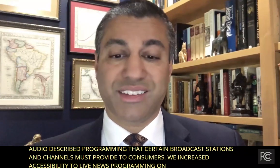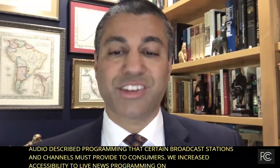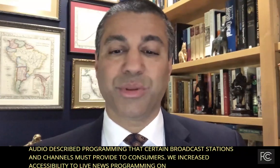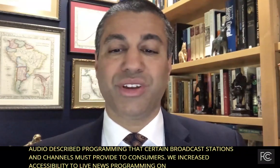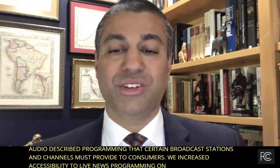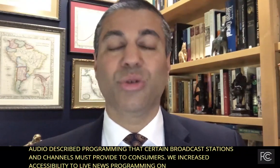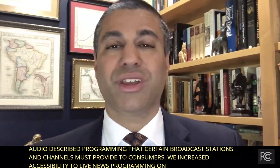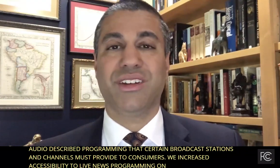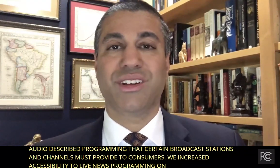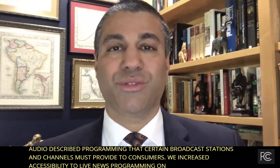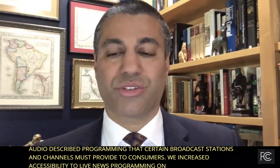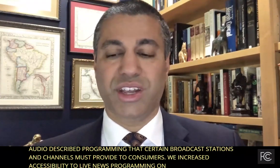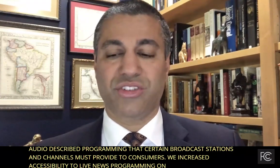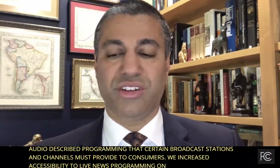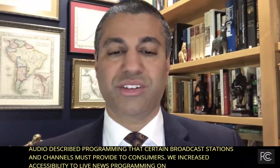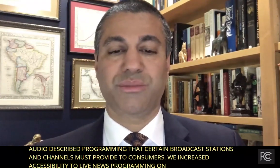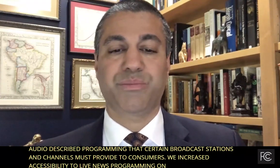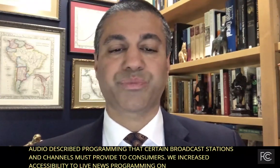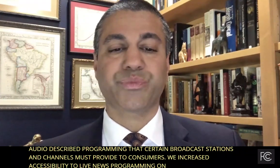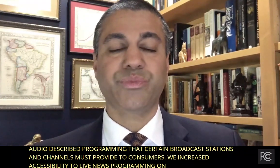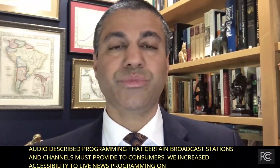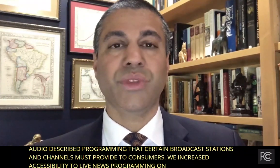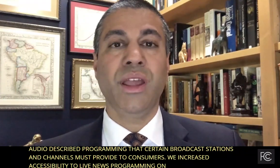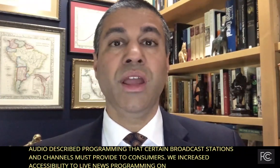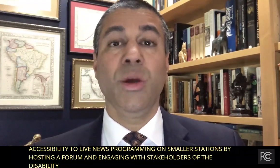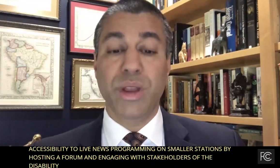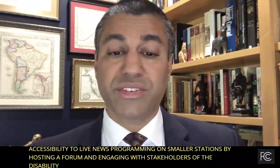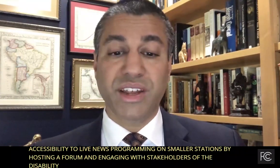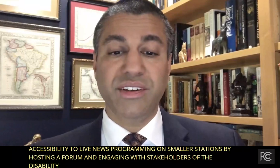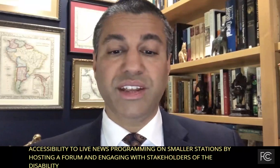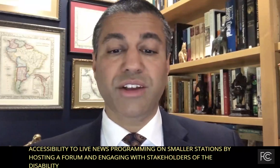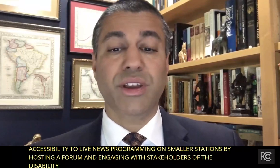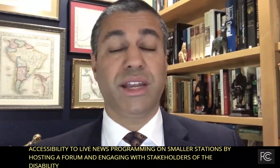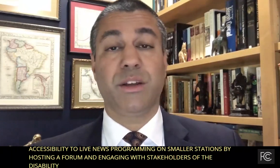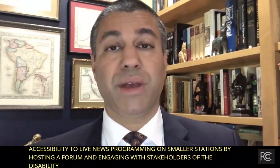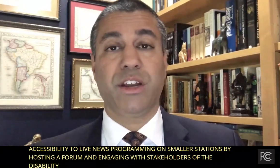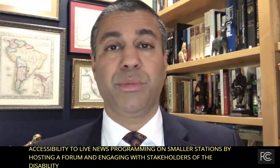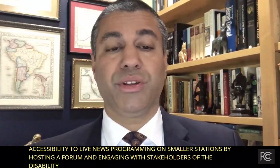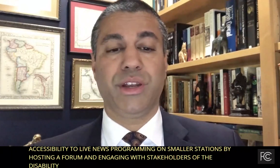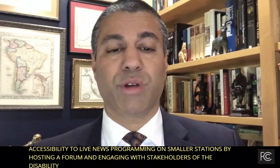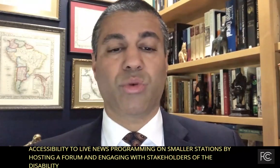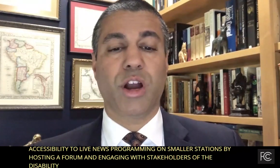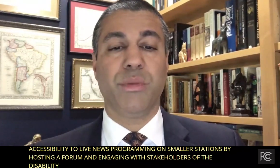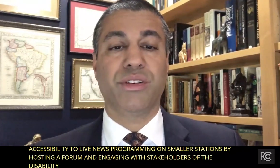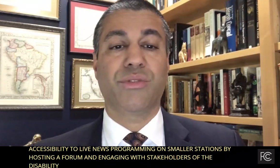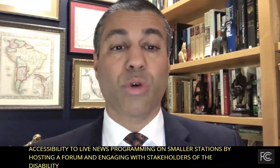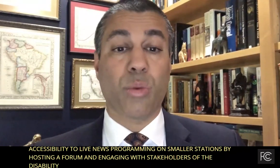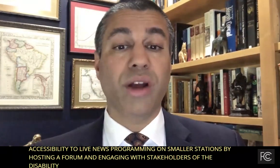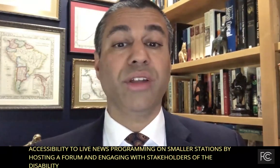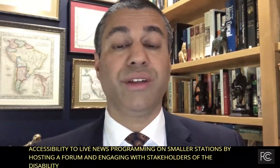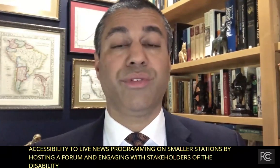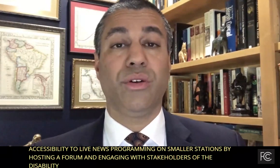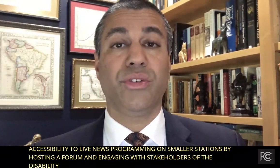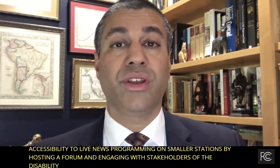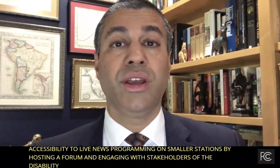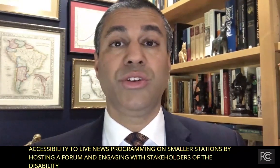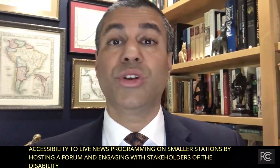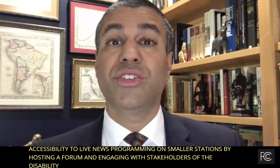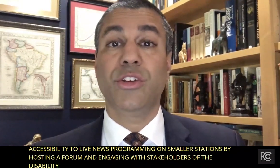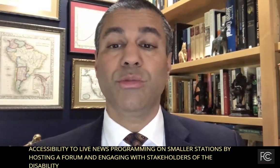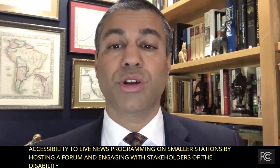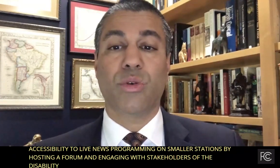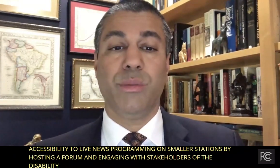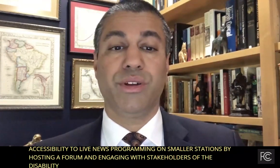Accessibility Toolkit for stations. We extended hearing aid compatibility requirements for wireline phones